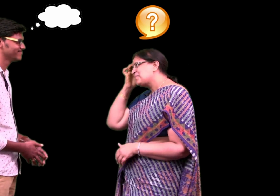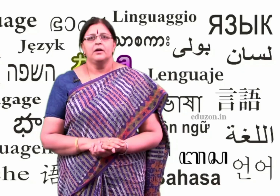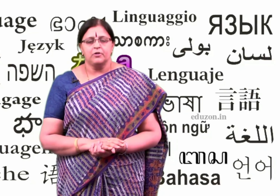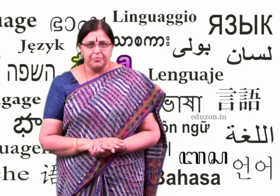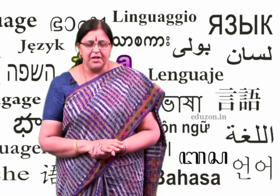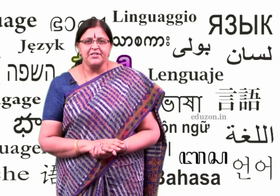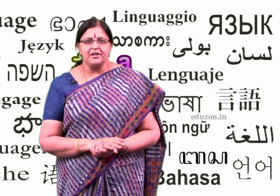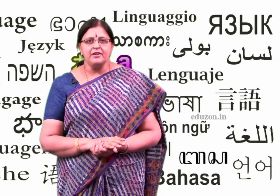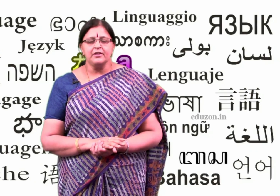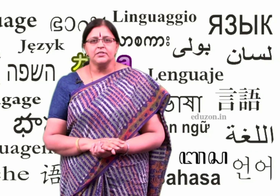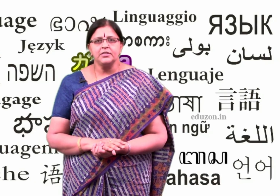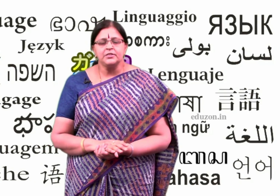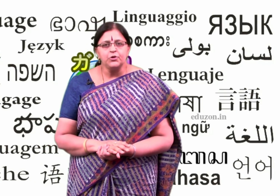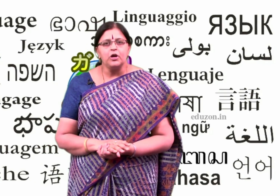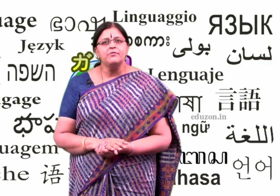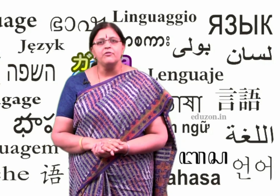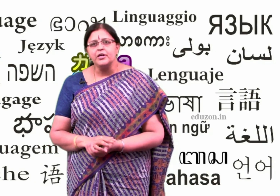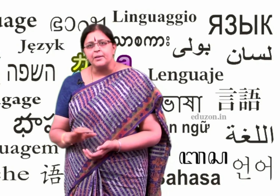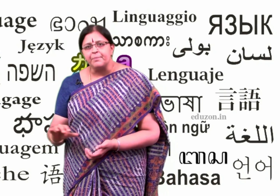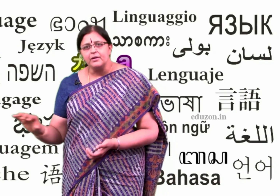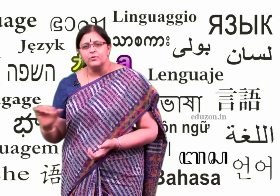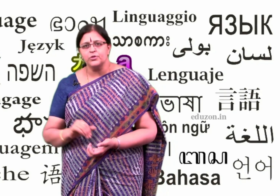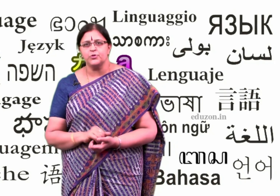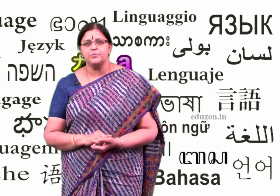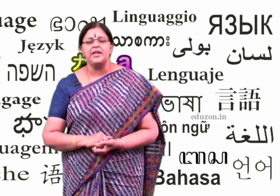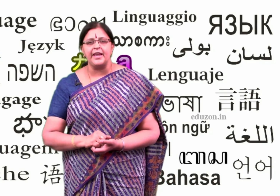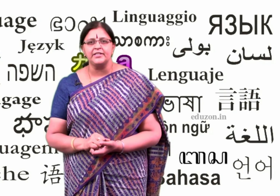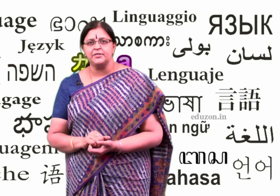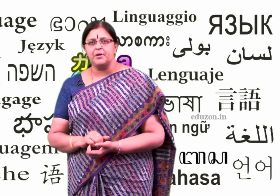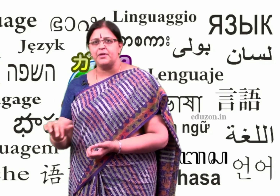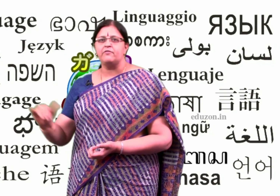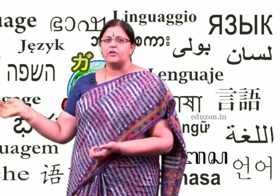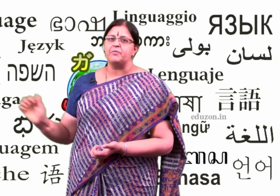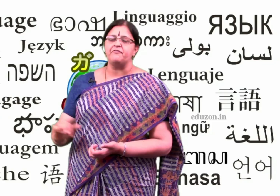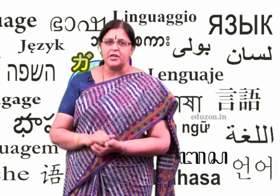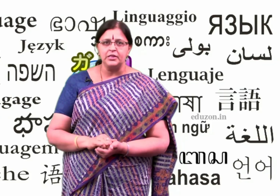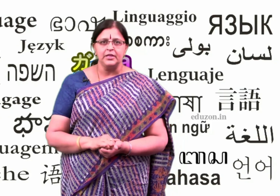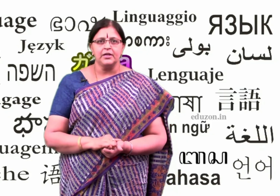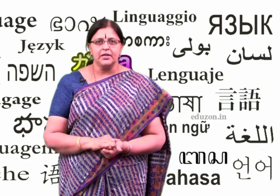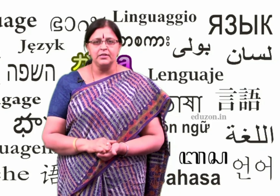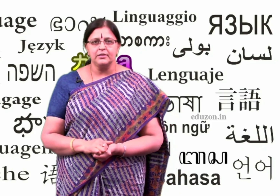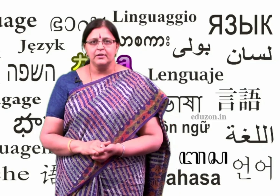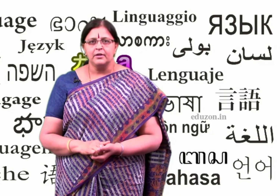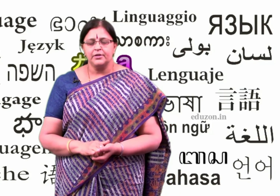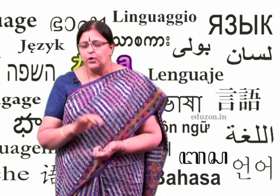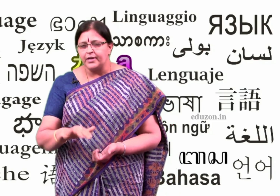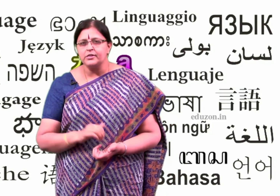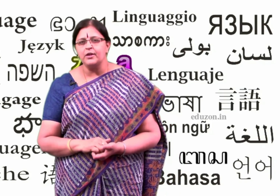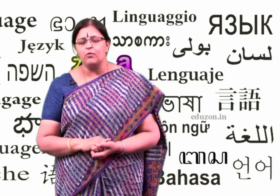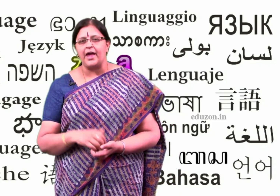Good morning children, did you observe the clipping which was been enacted by me and one of my friends, did you understand what